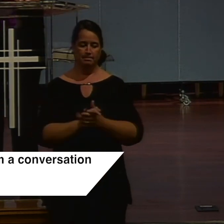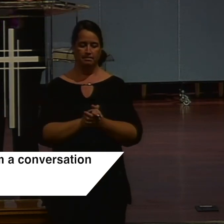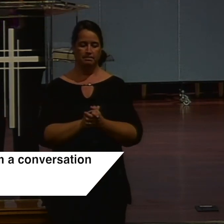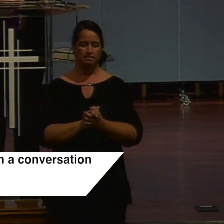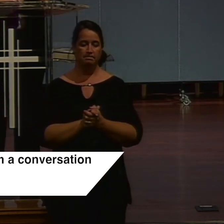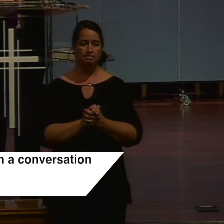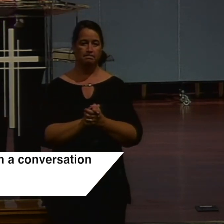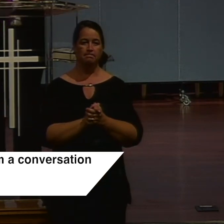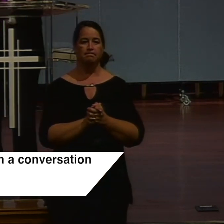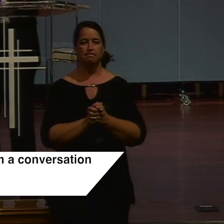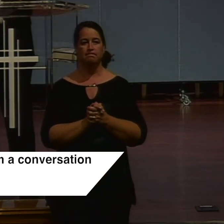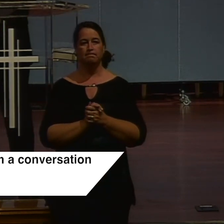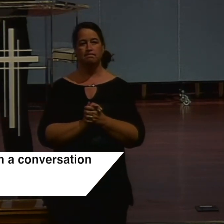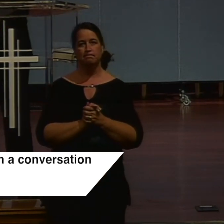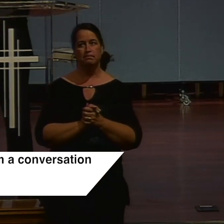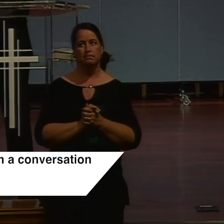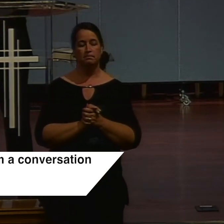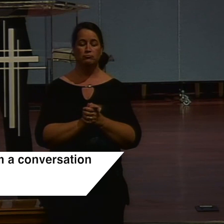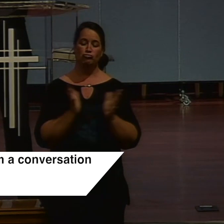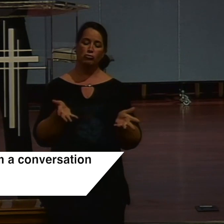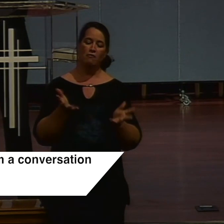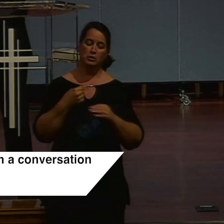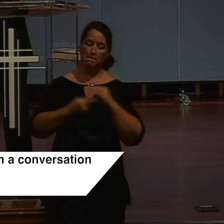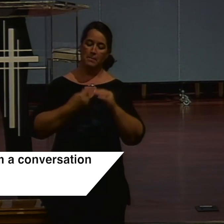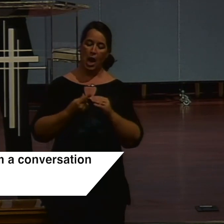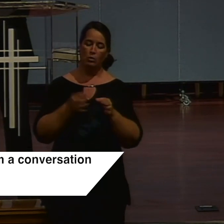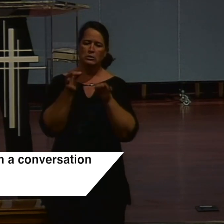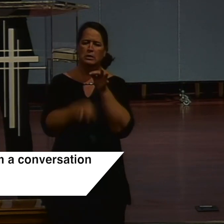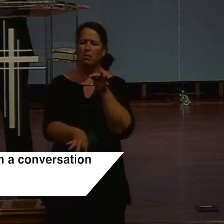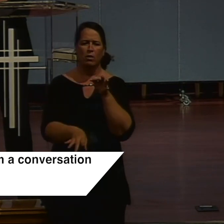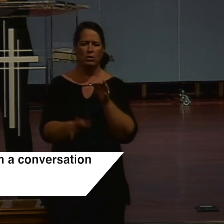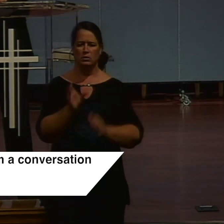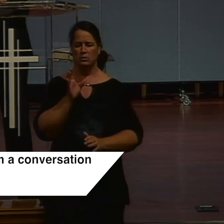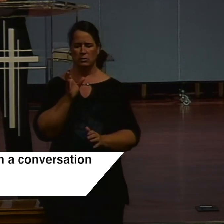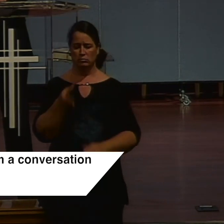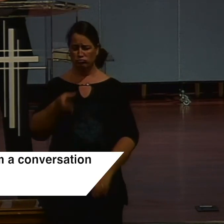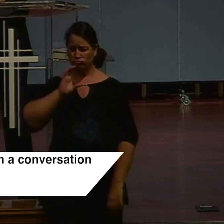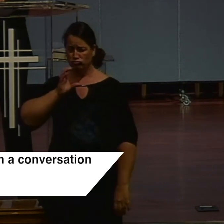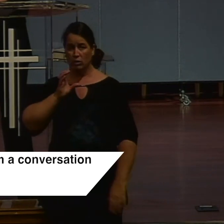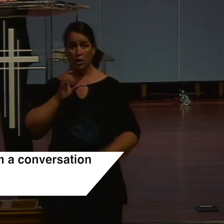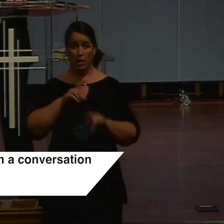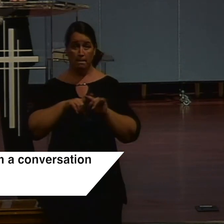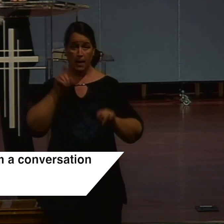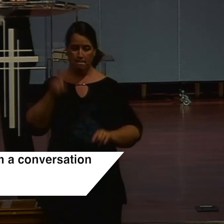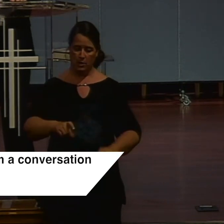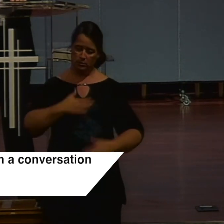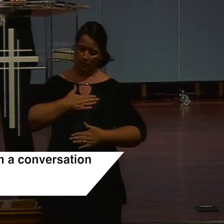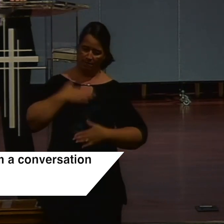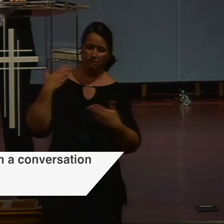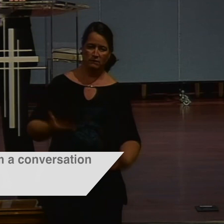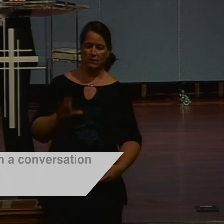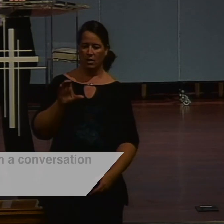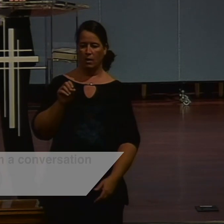That began. With a simple conversation. To about. Our need. For making. A confession. In Christ. As Lord.